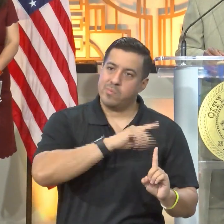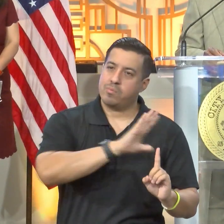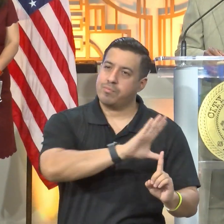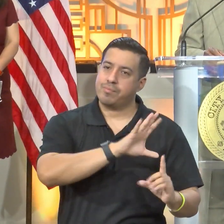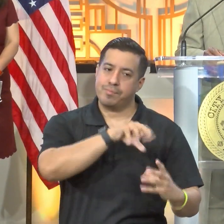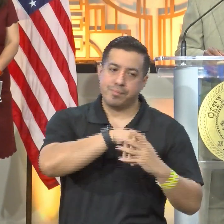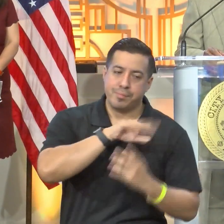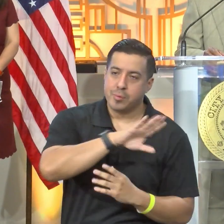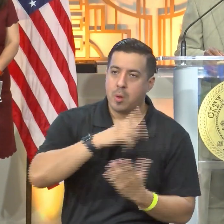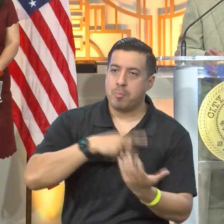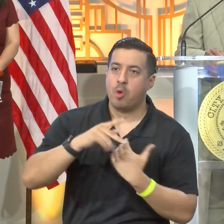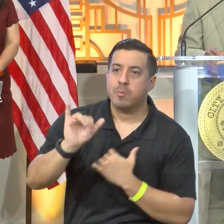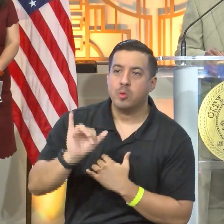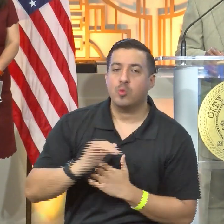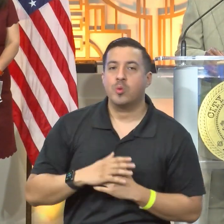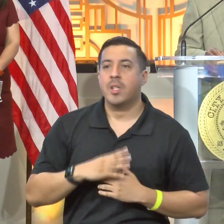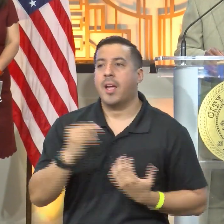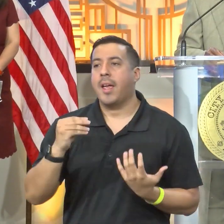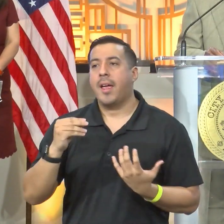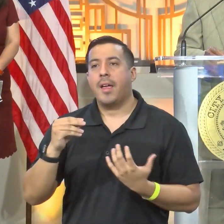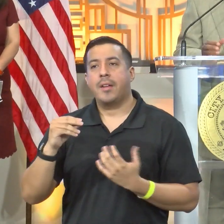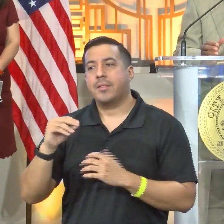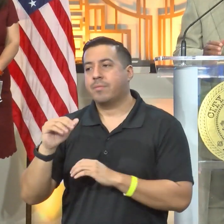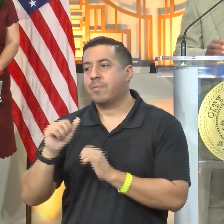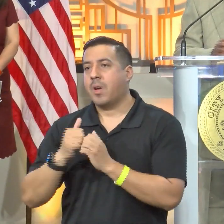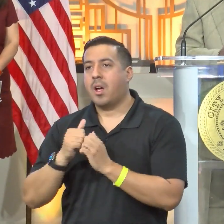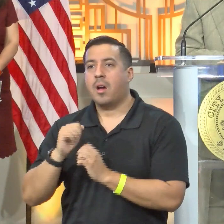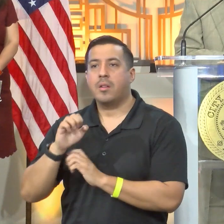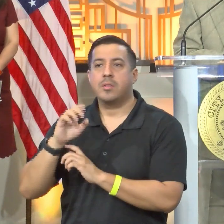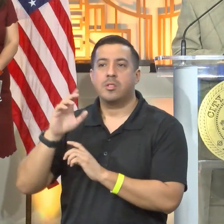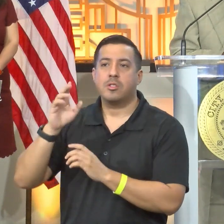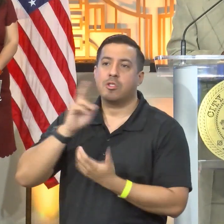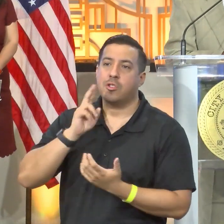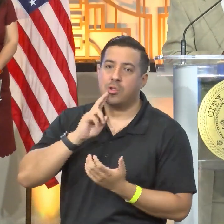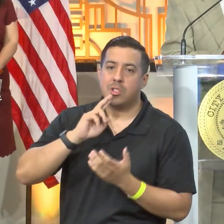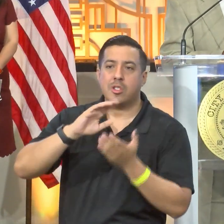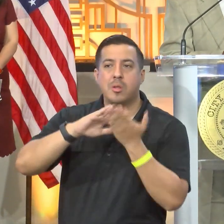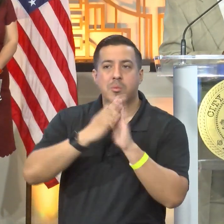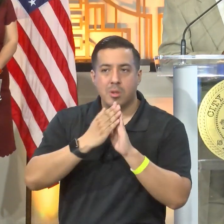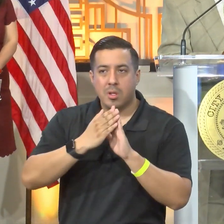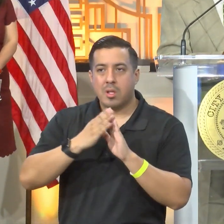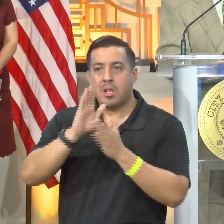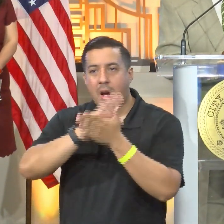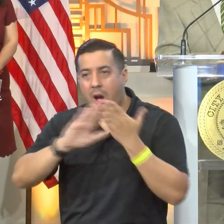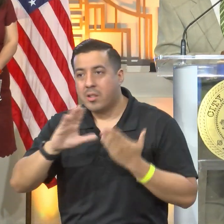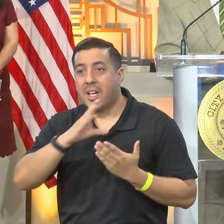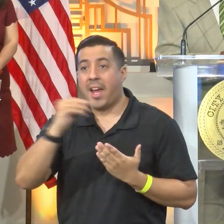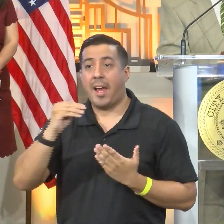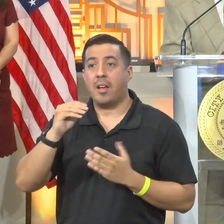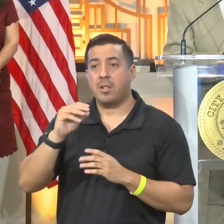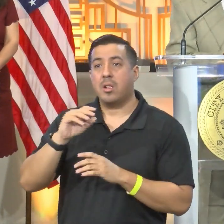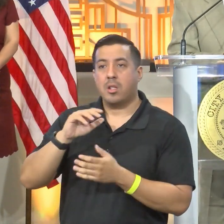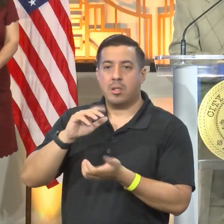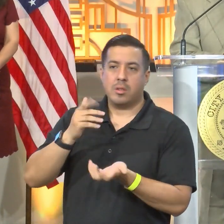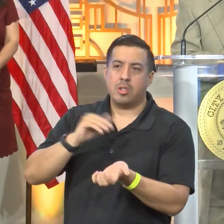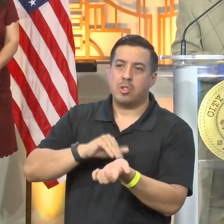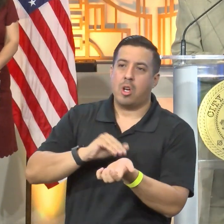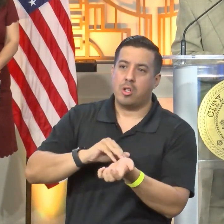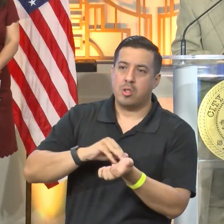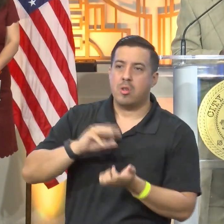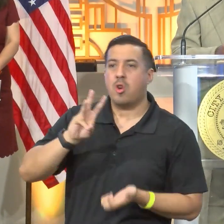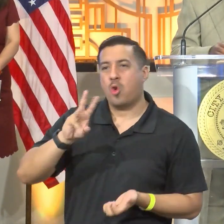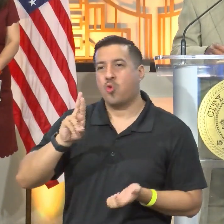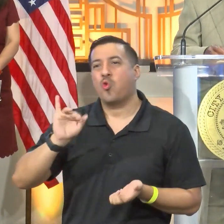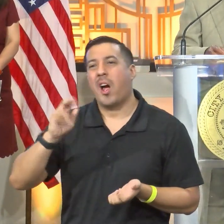program. And, of course, H.E Ed, Houston Community College, and Dr. Wright with Long Star Community College.